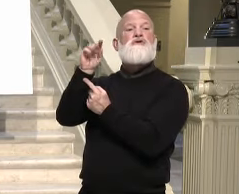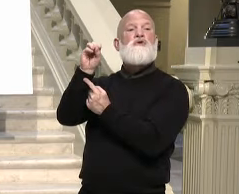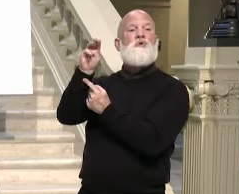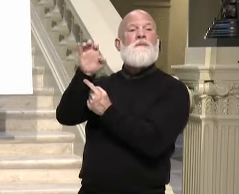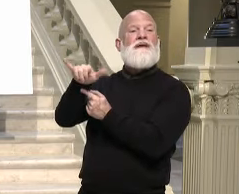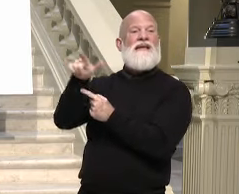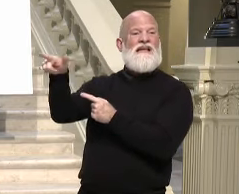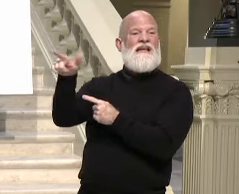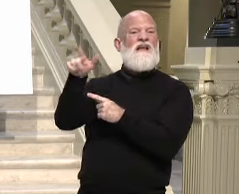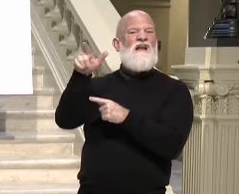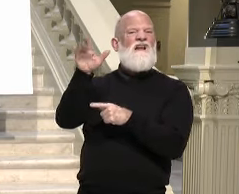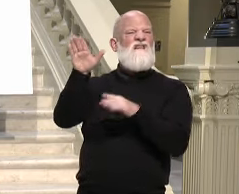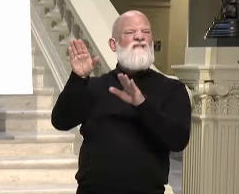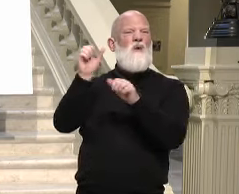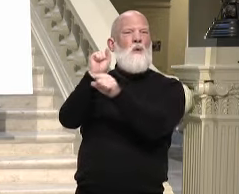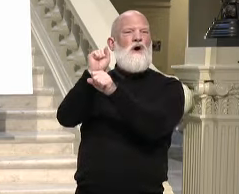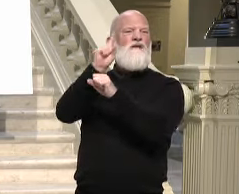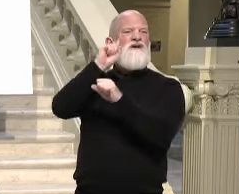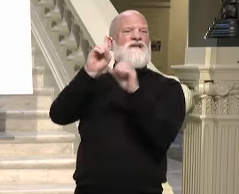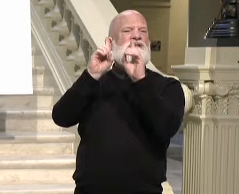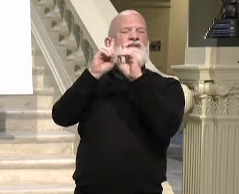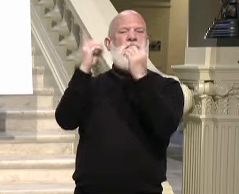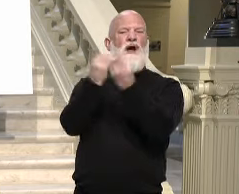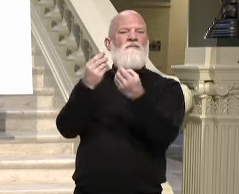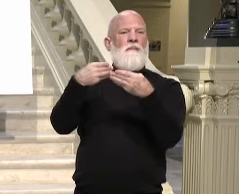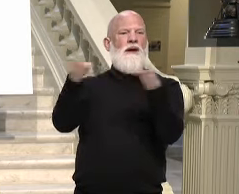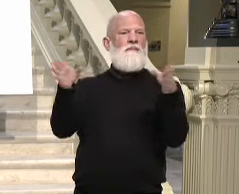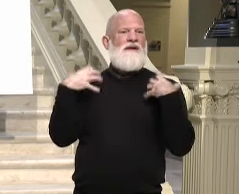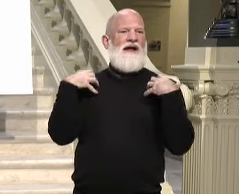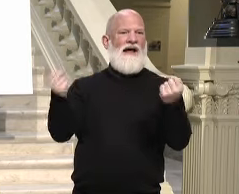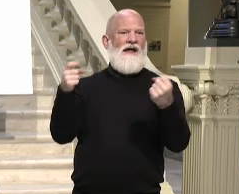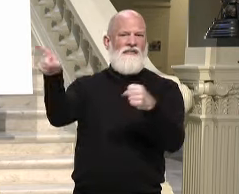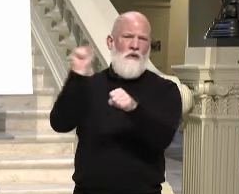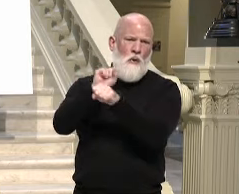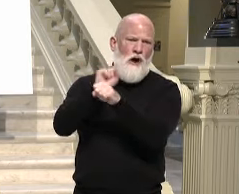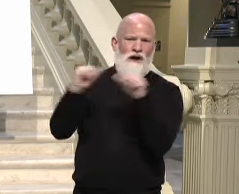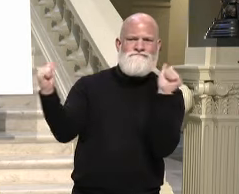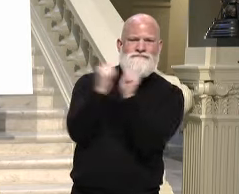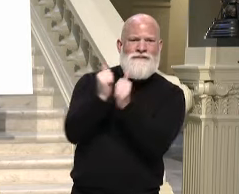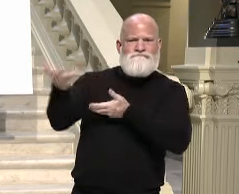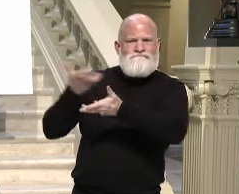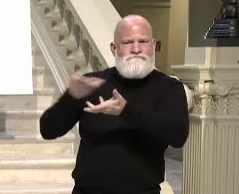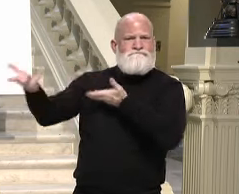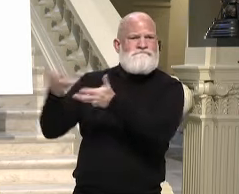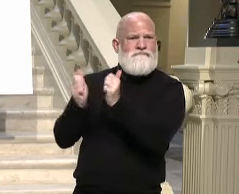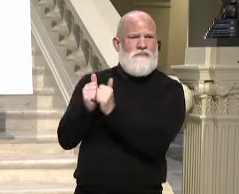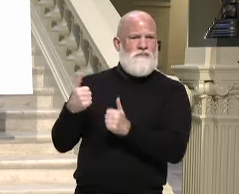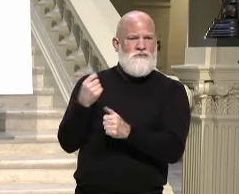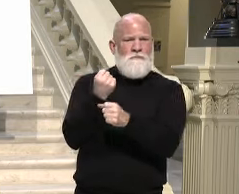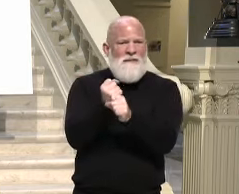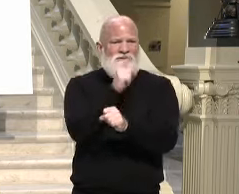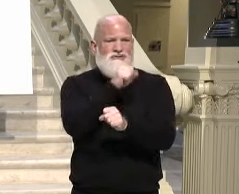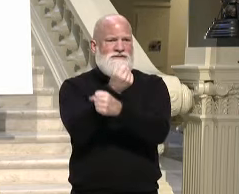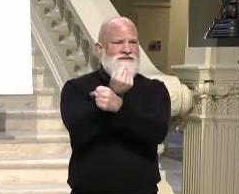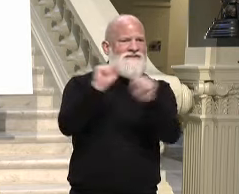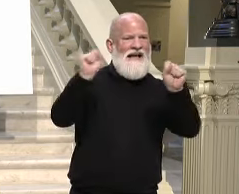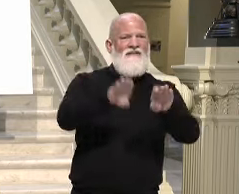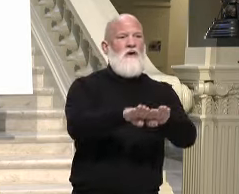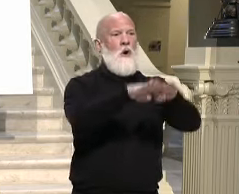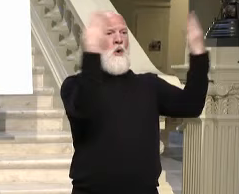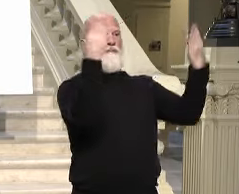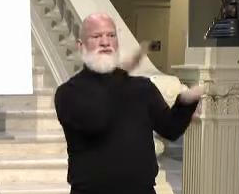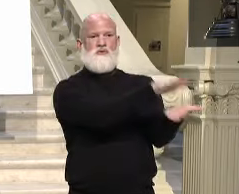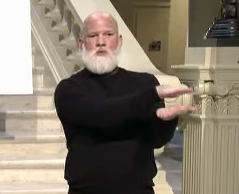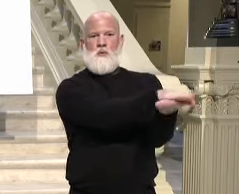plan, and she'll share more with you in her update here in just a minute. As I've said many times before,